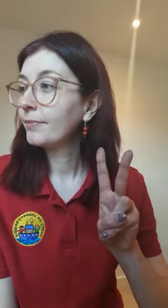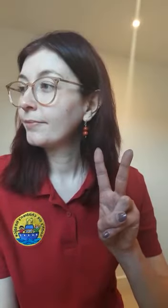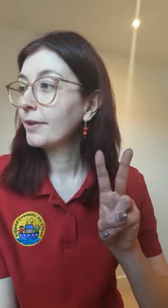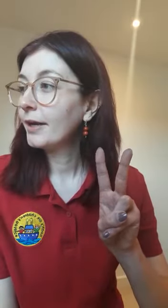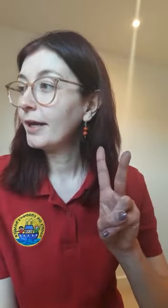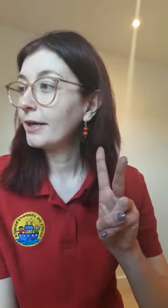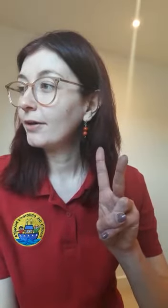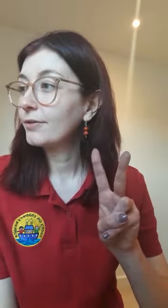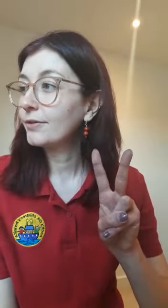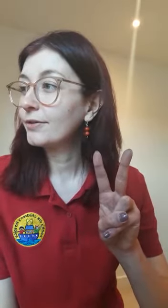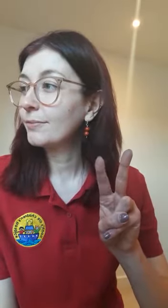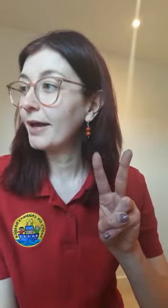And I can also smell